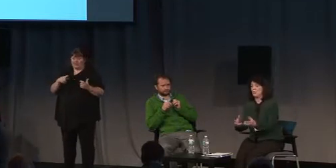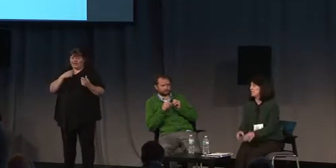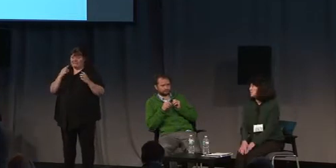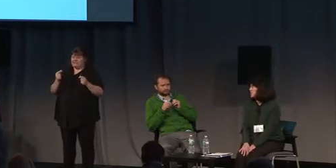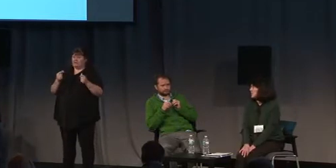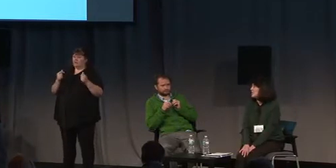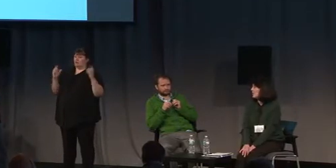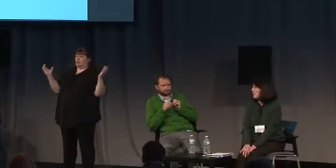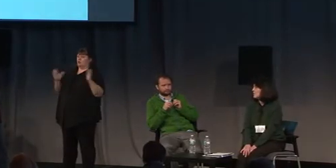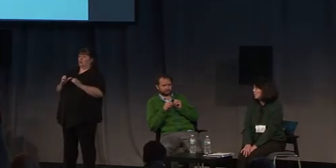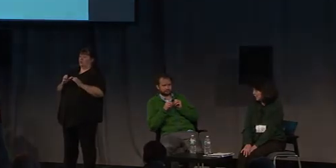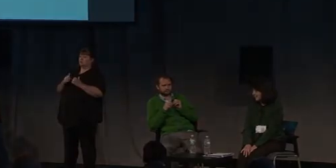plunged into this environment with? am trying do, And